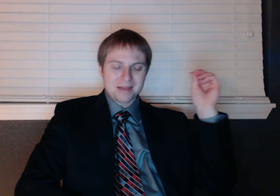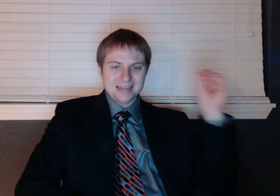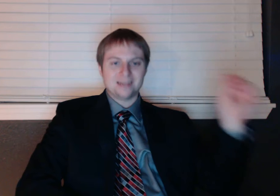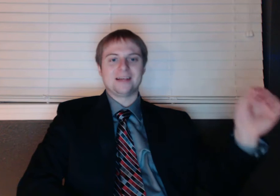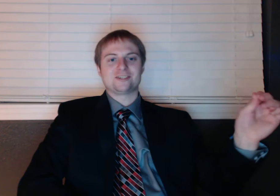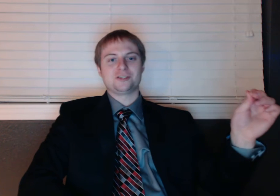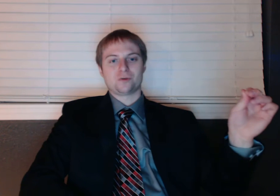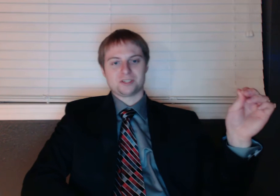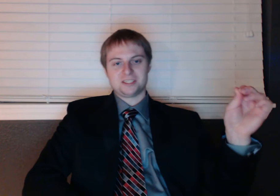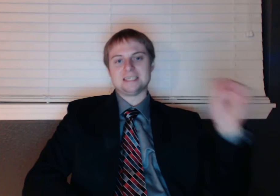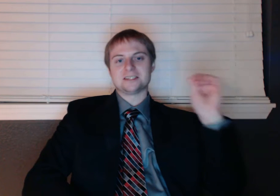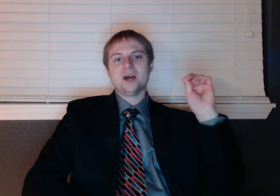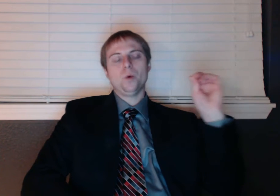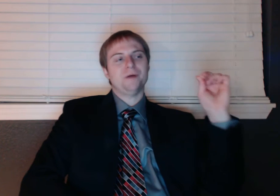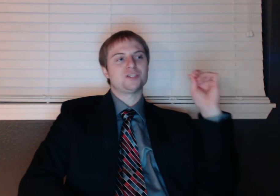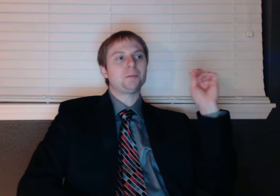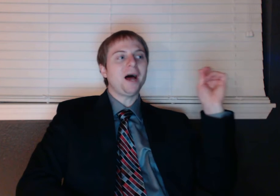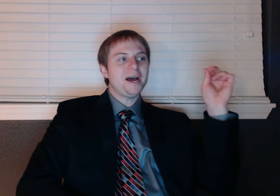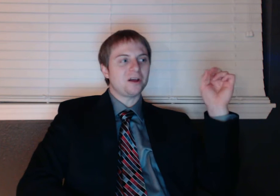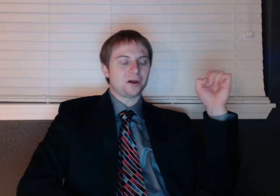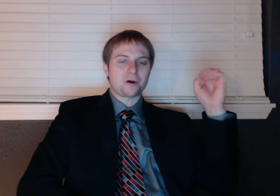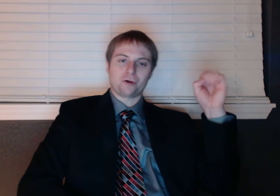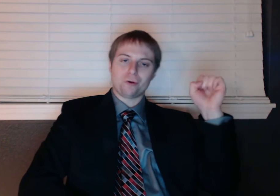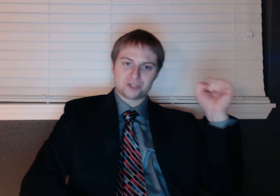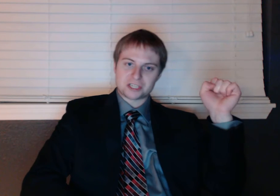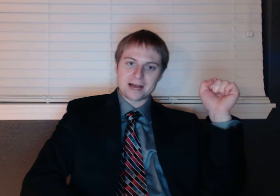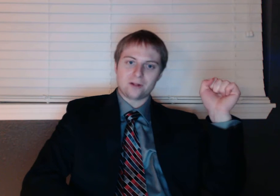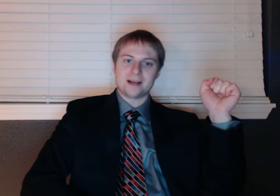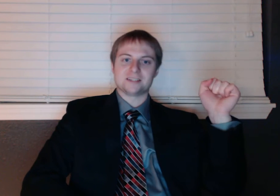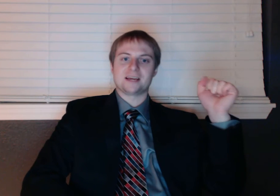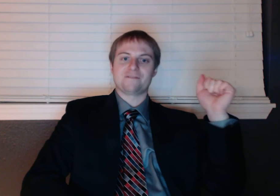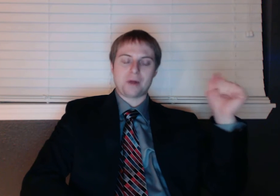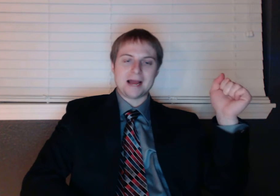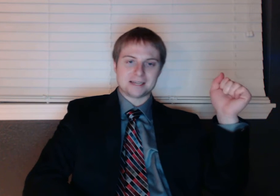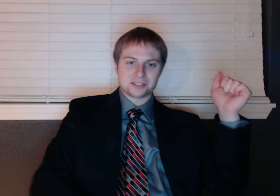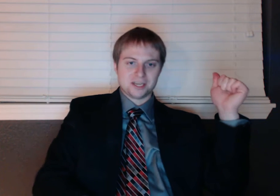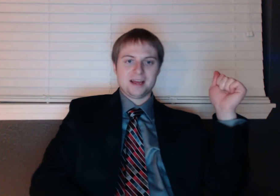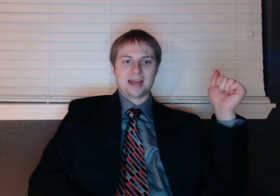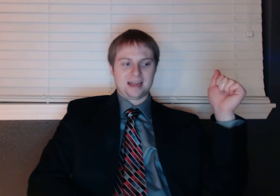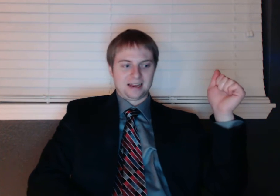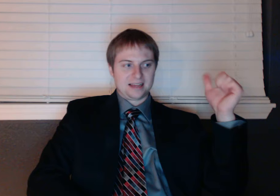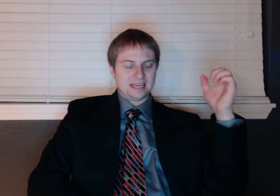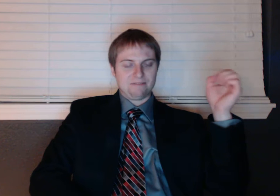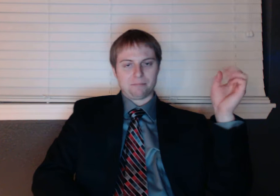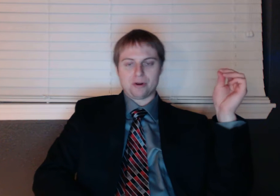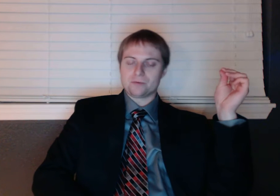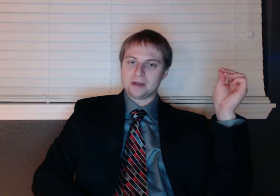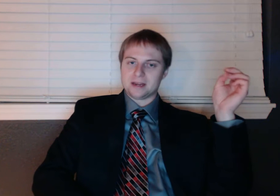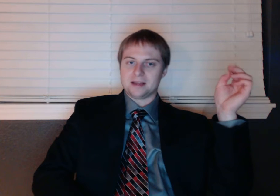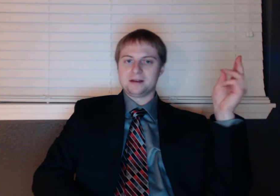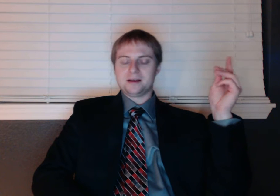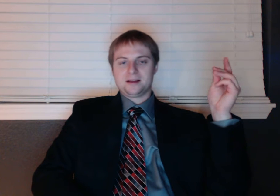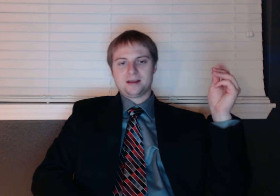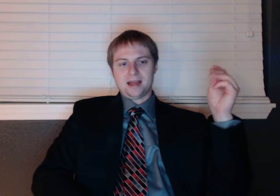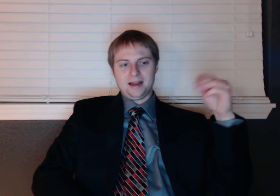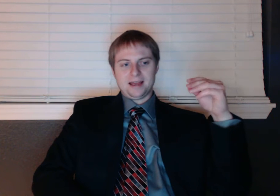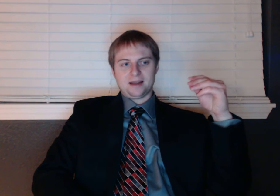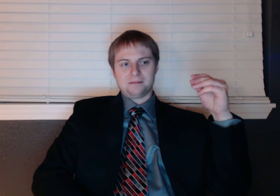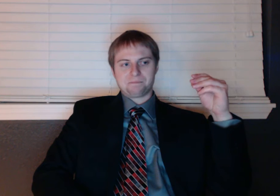many elections overseas. We have spied on our closest allies like France and I think even Britain we did. And yet